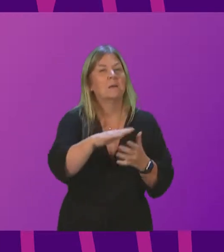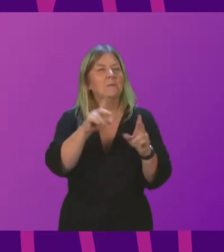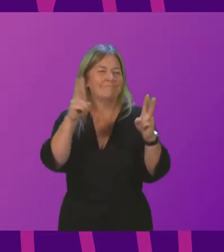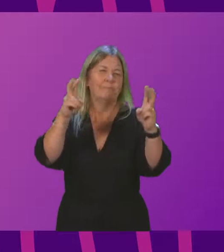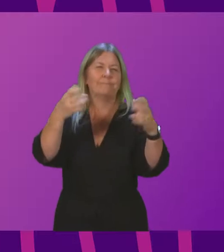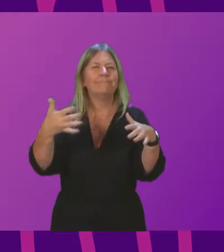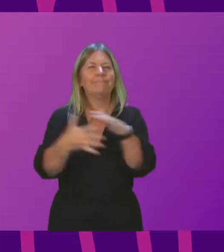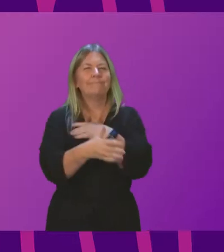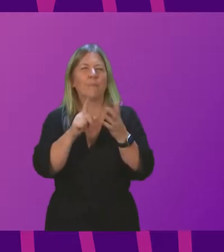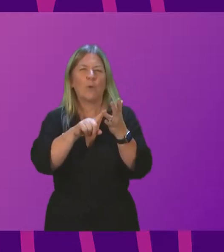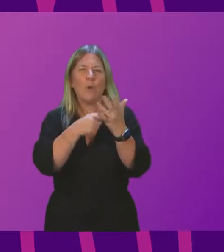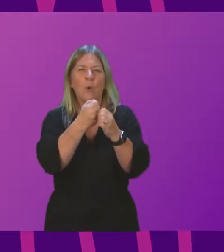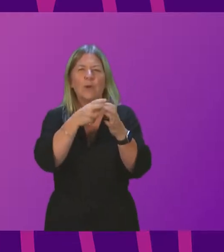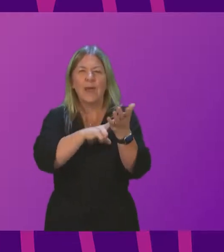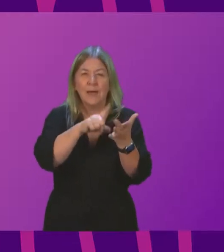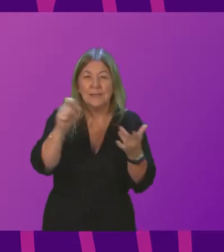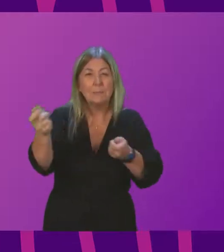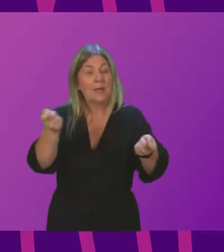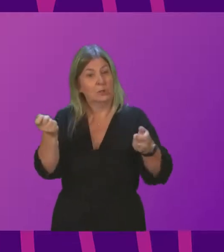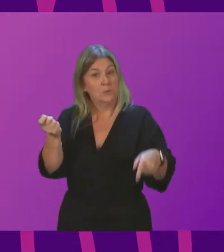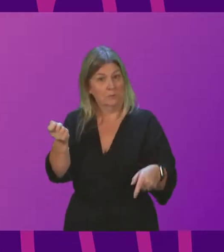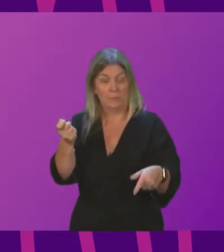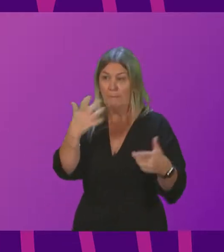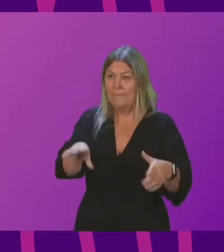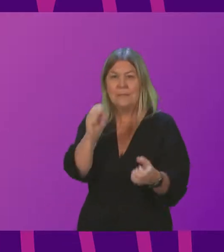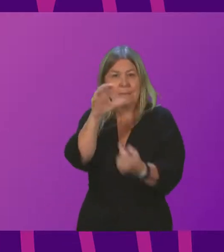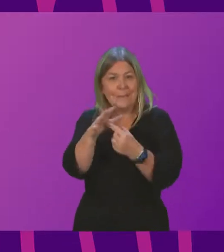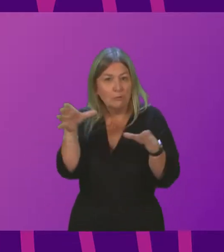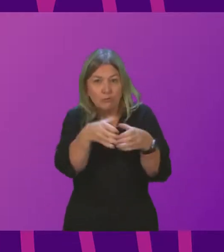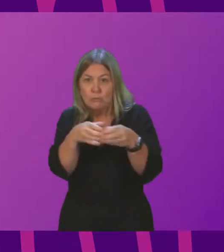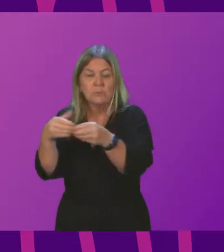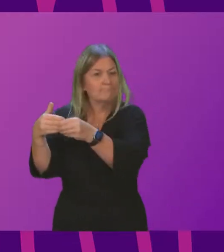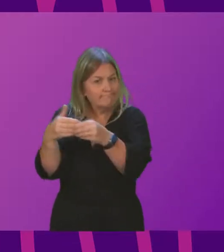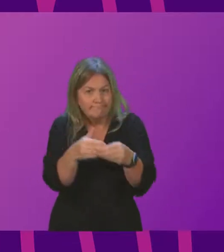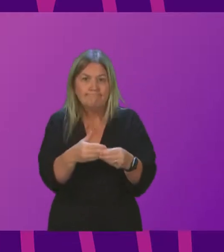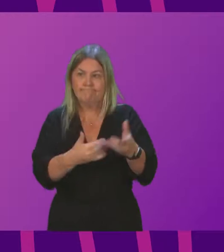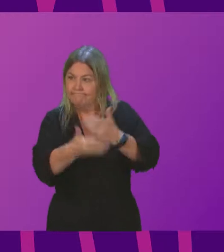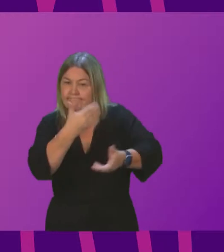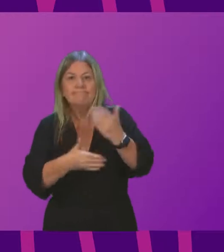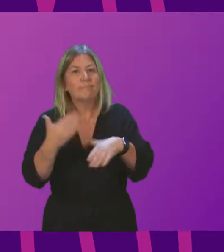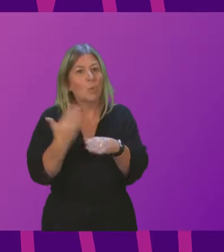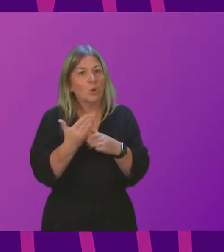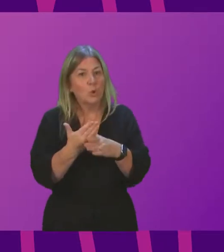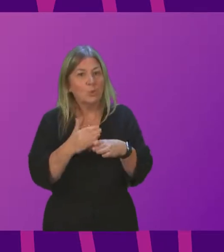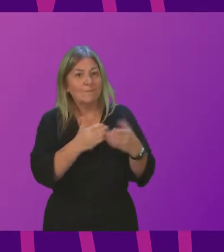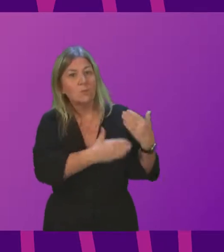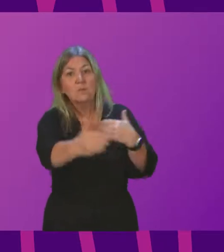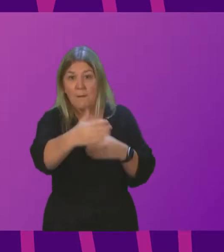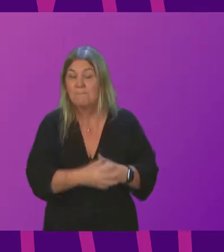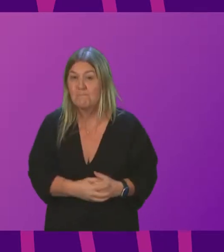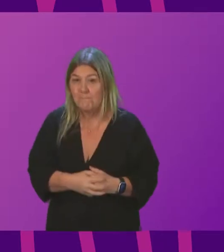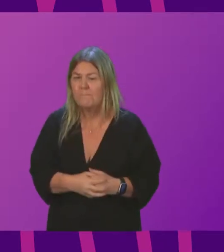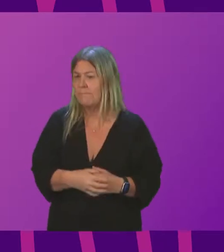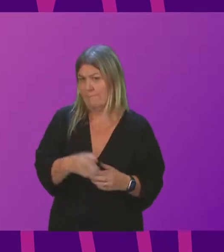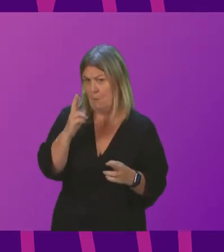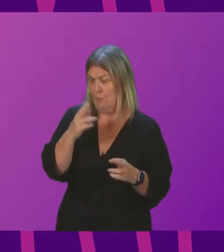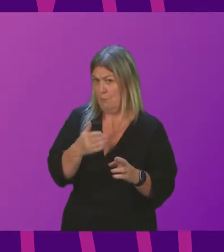consultation building on key themes from the farmer-led groups which will help to inform future work. I also hope Rachel Hamilton will have noticed